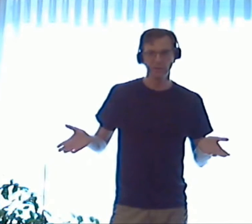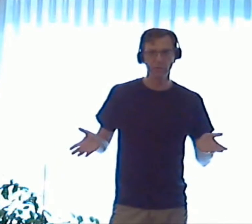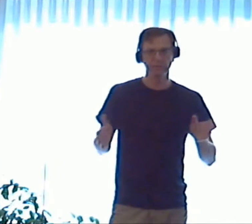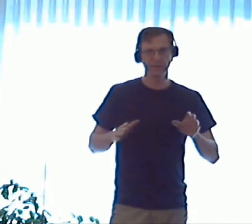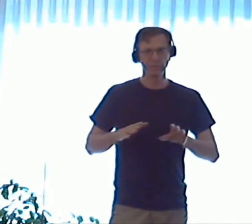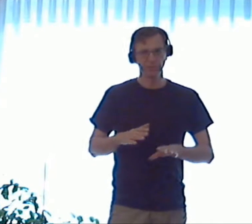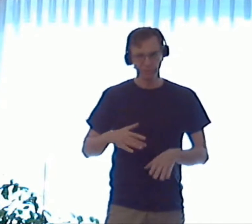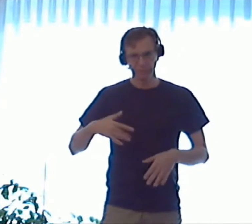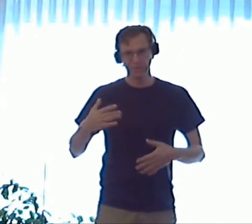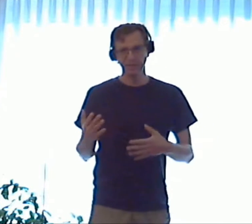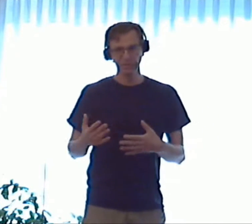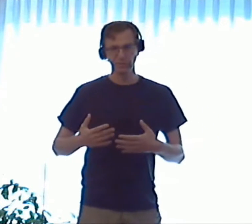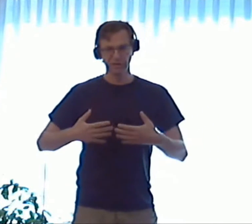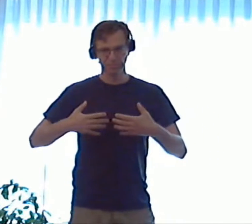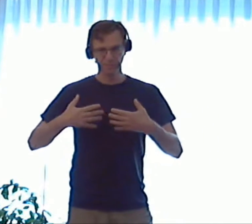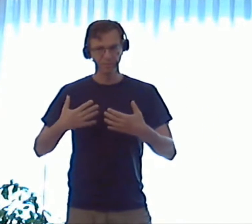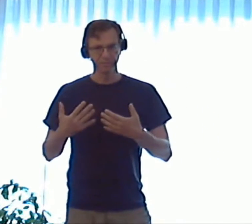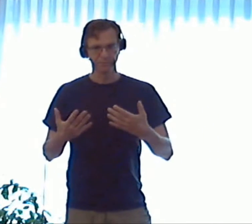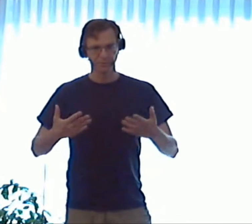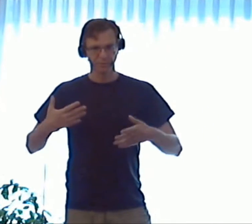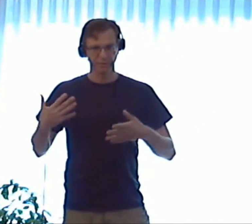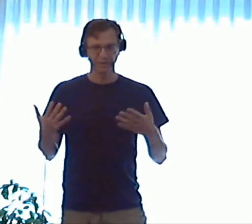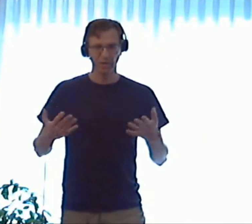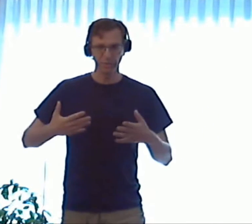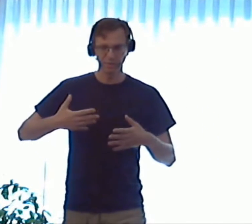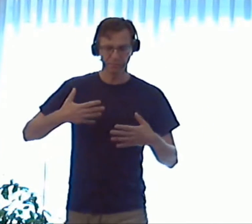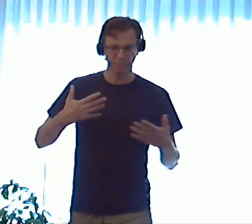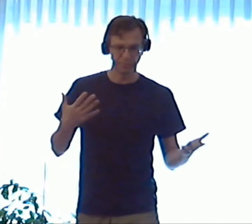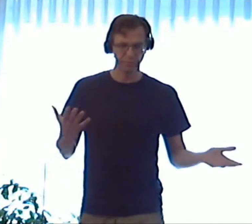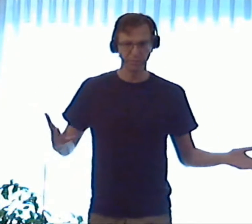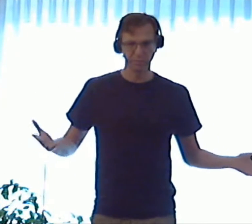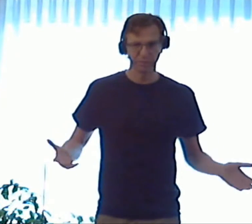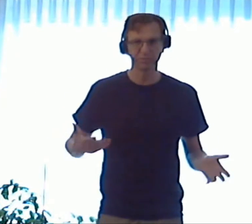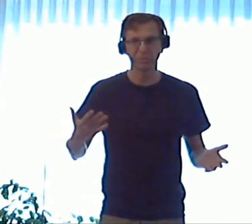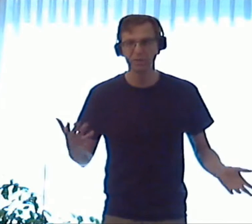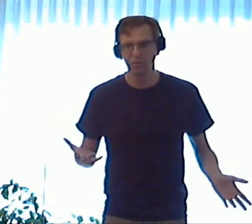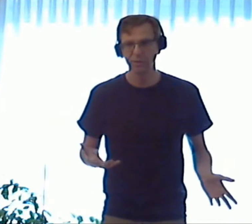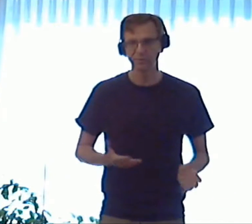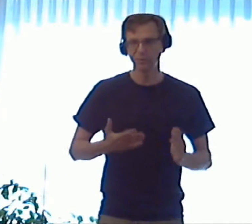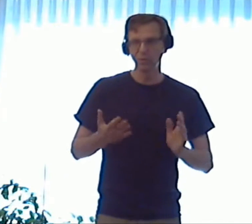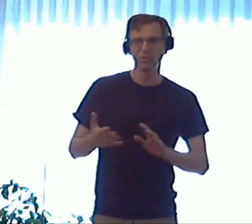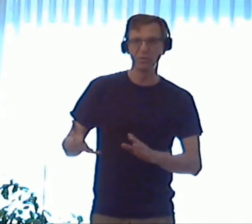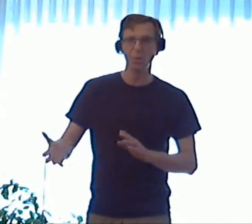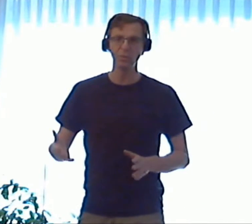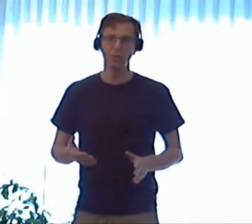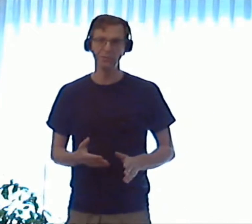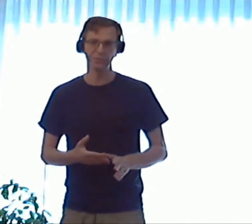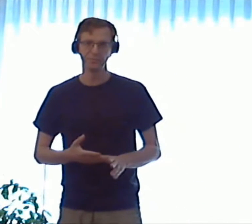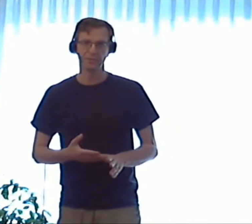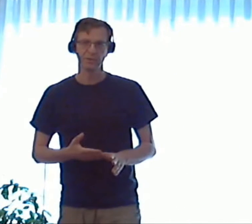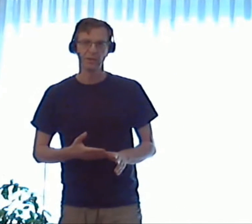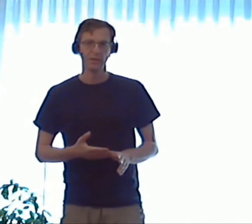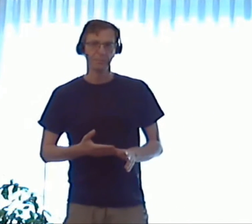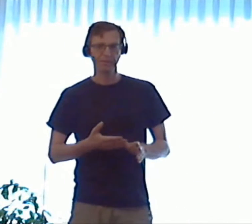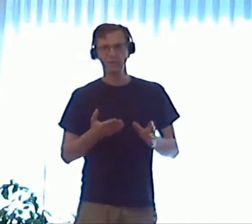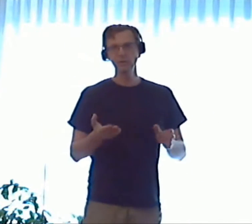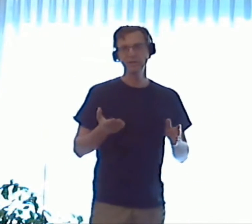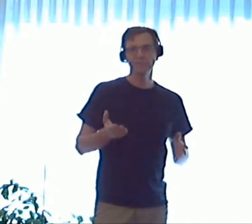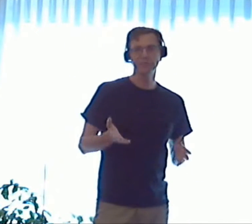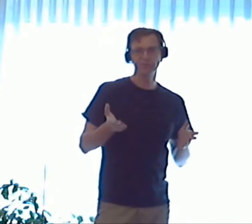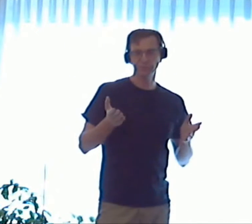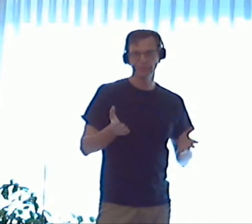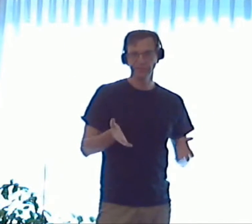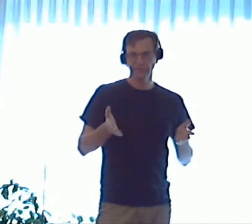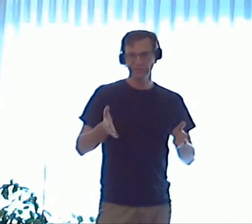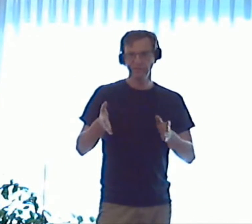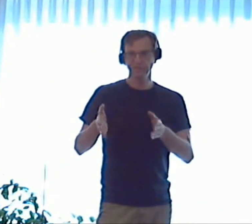commonly known that we human beings, have been, well, that's how we, that's what we learn, to look for what we want. But that only